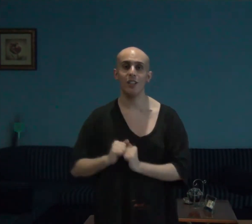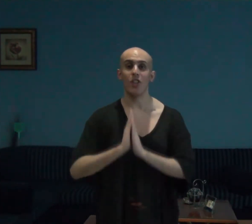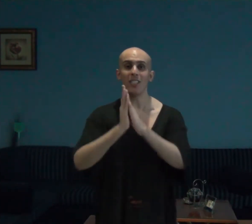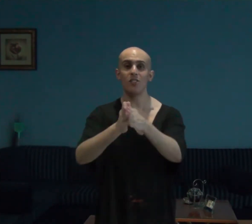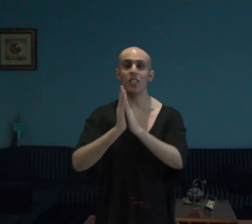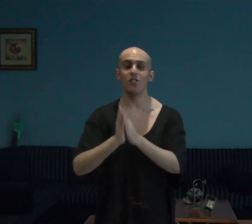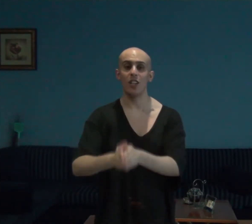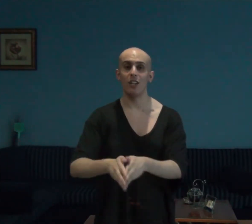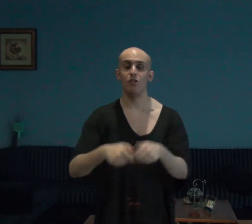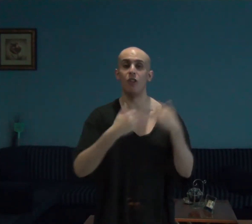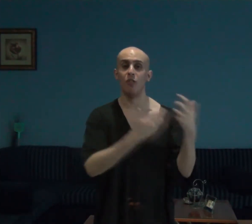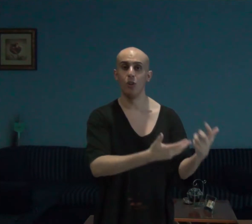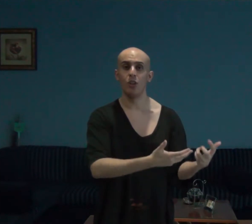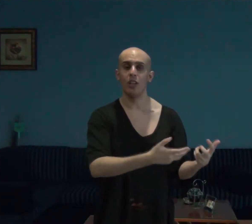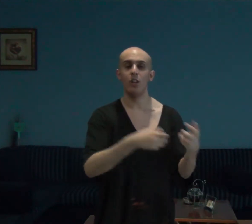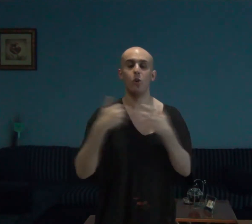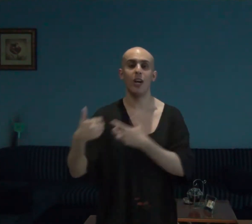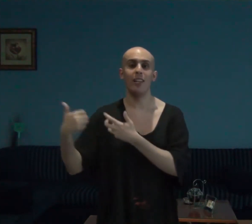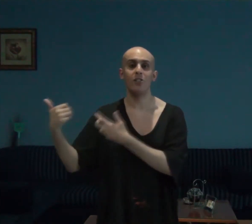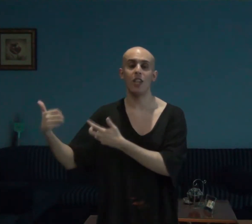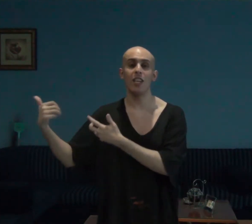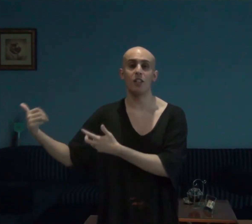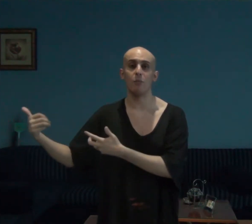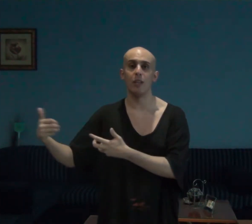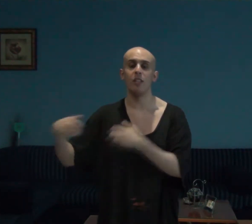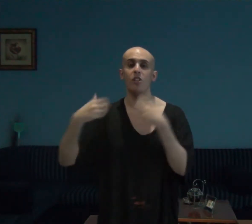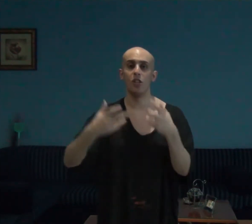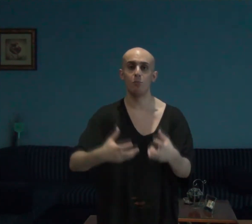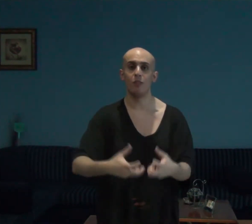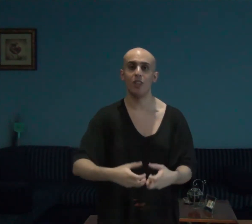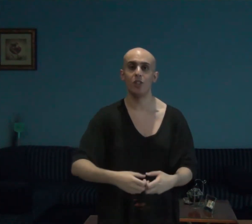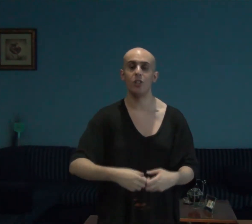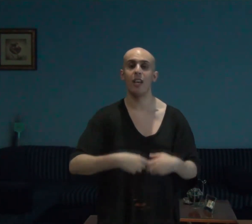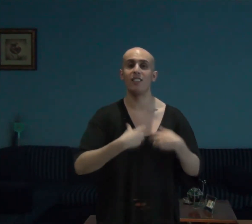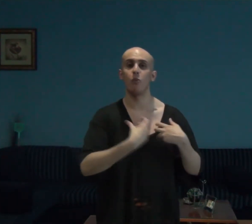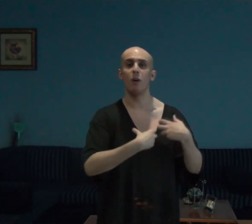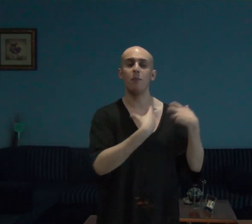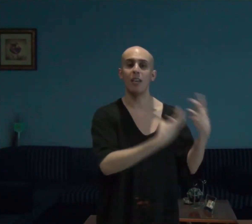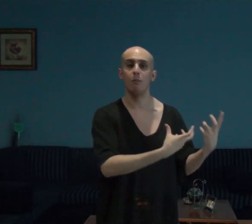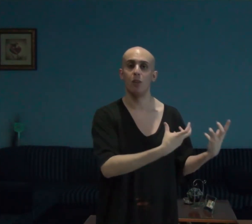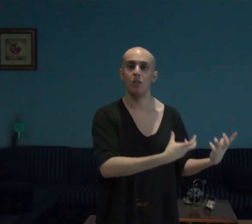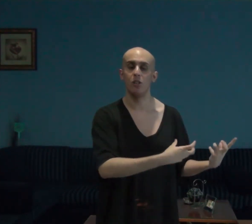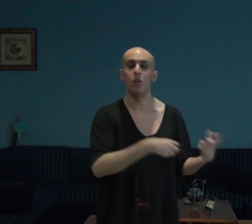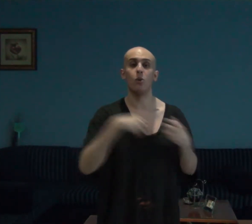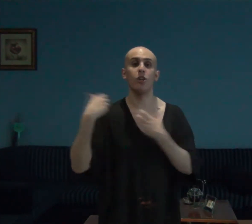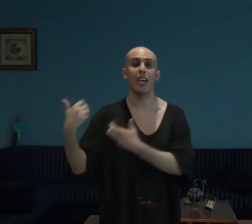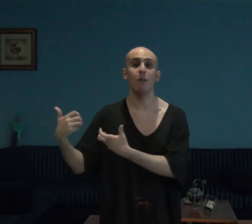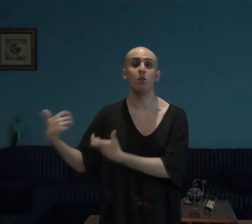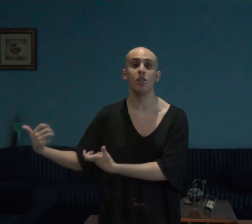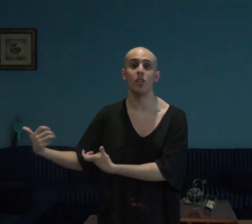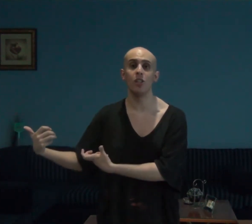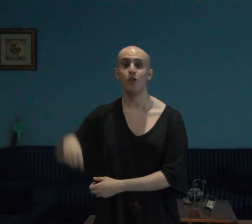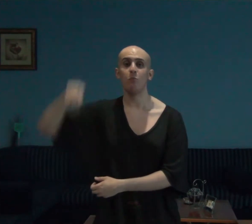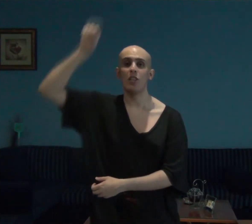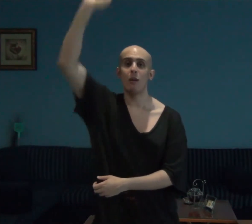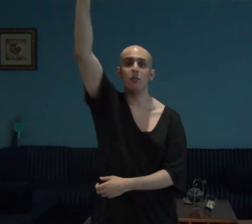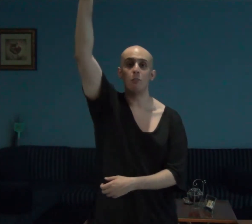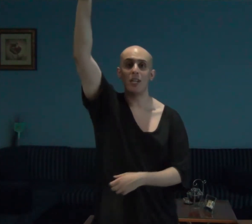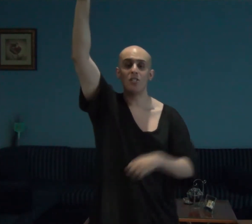that's the intent of lola or alice akerman in her profession as a webcam model or cam girl to become the best